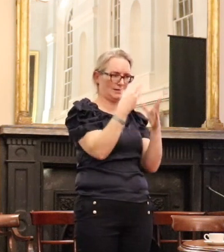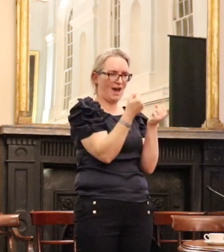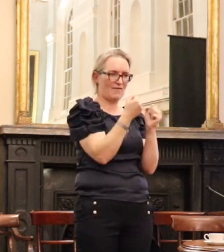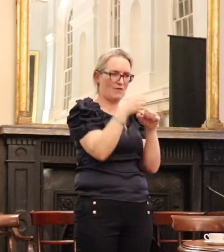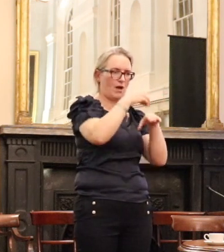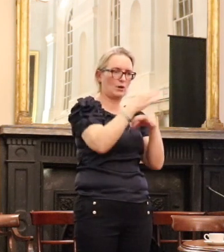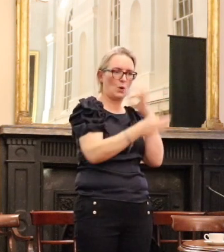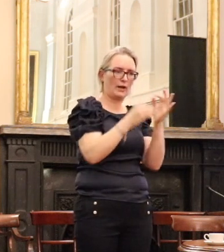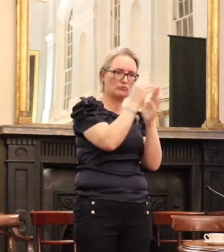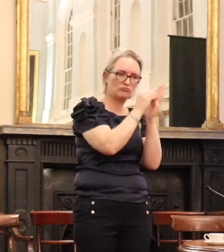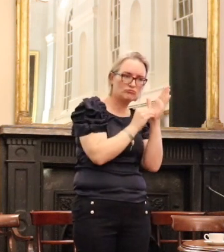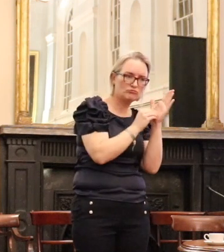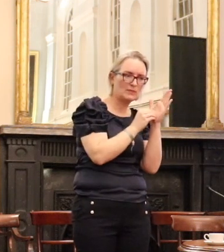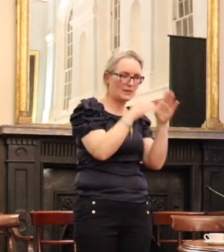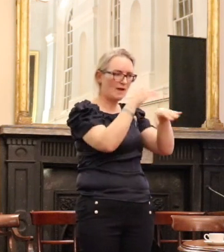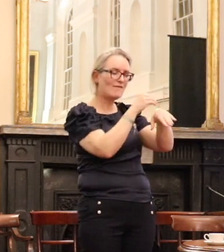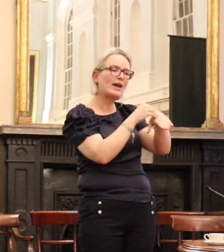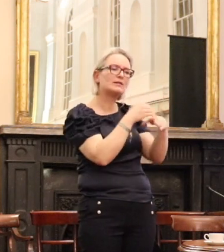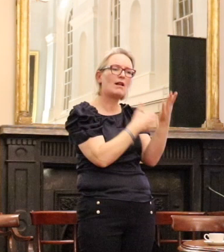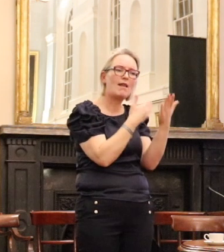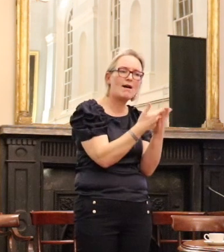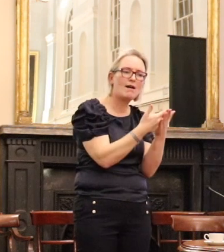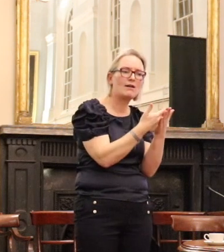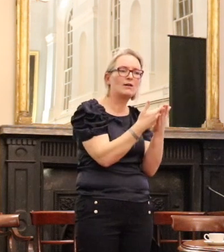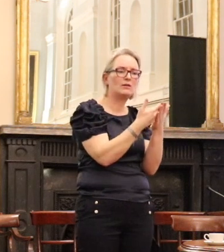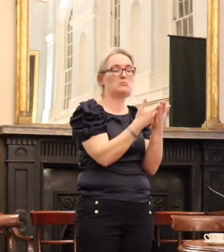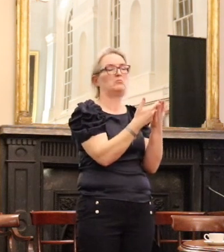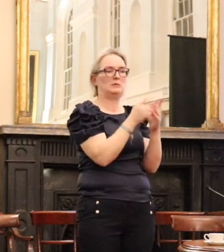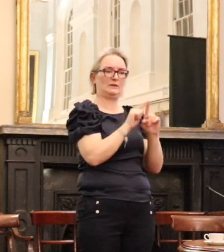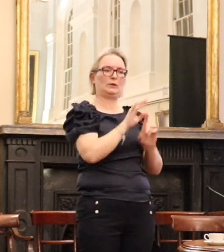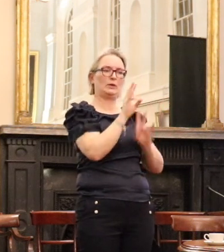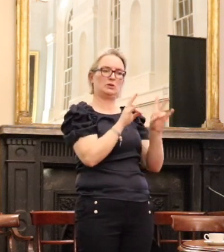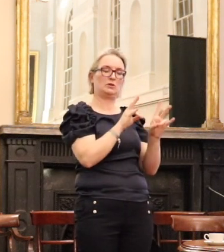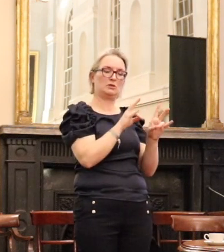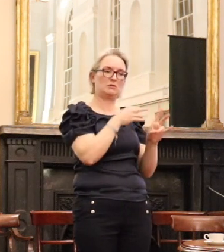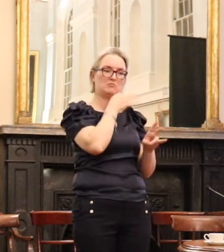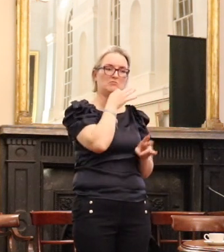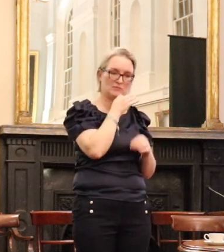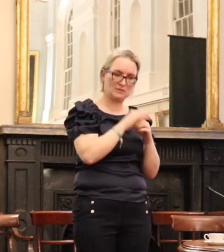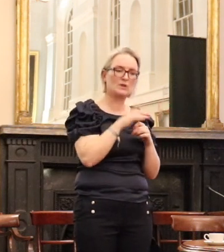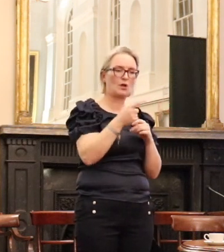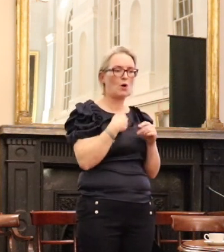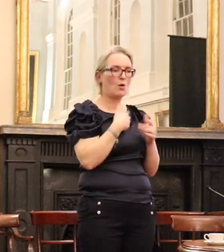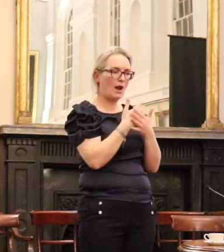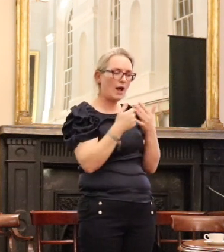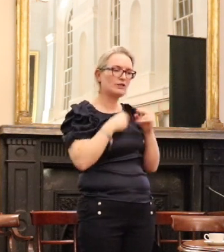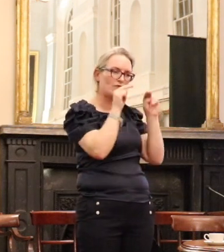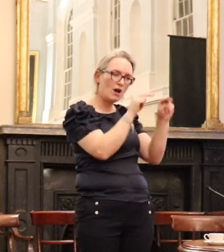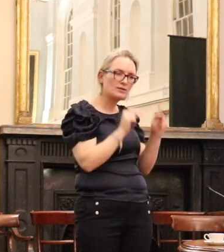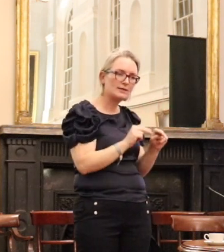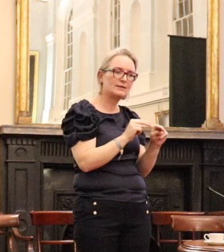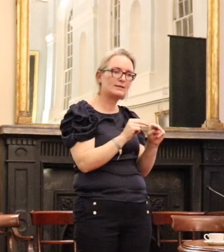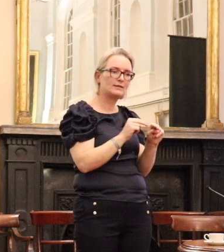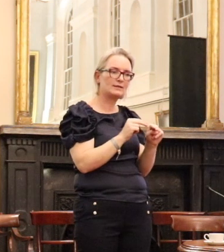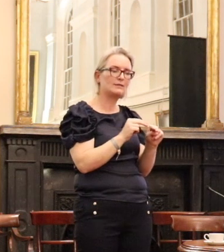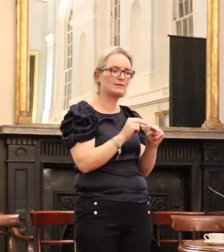have an impact on the state of the law? And there was an annual rigorous audit of how the organisation was